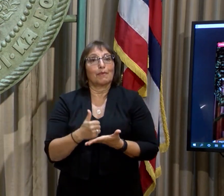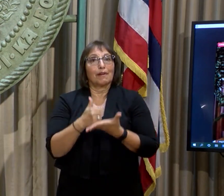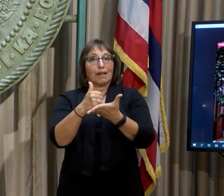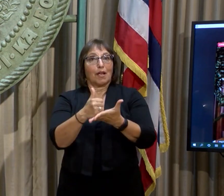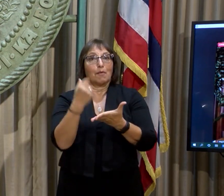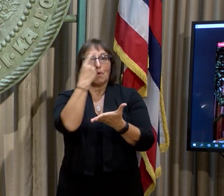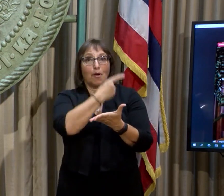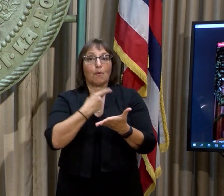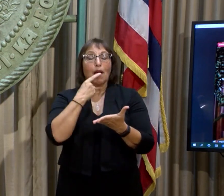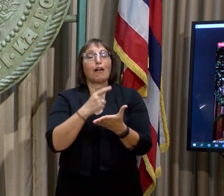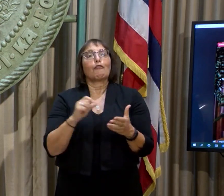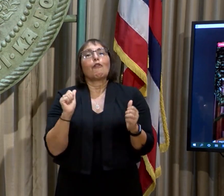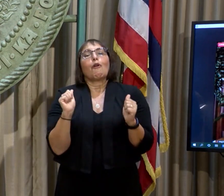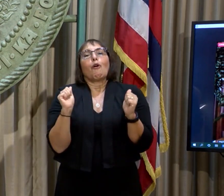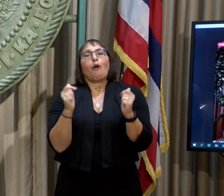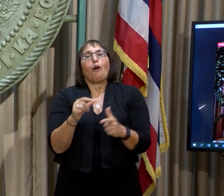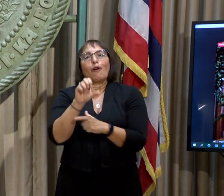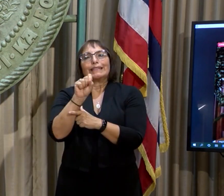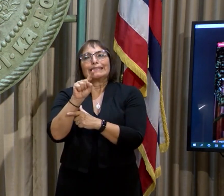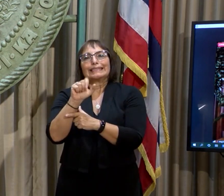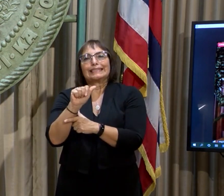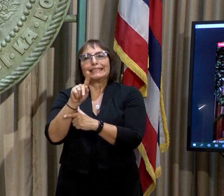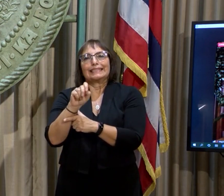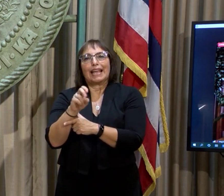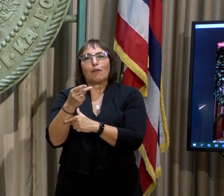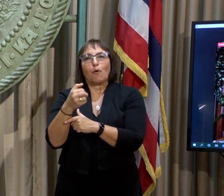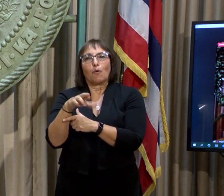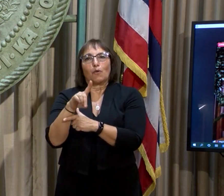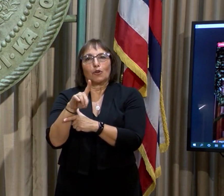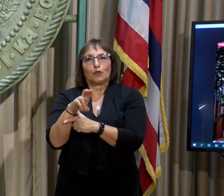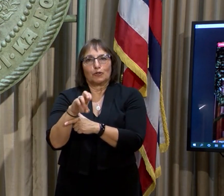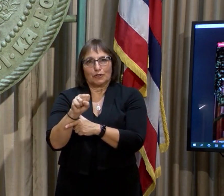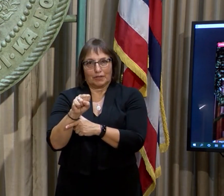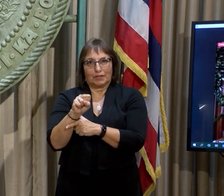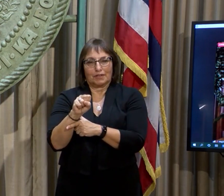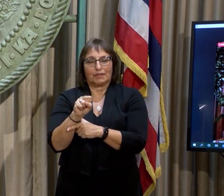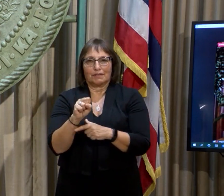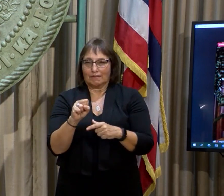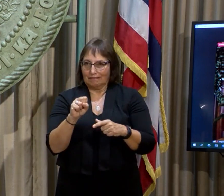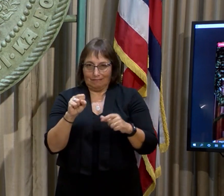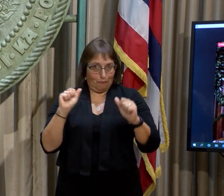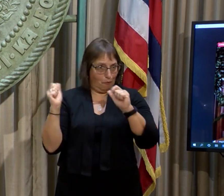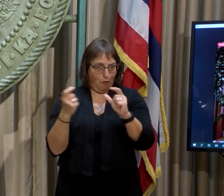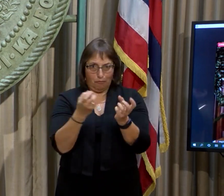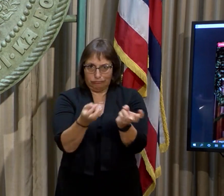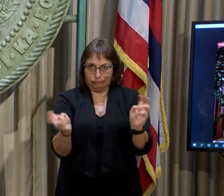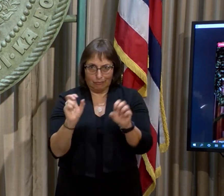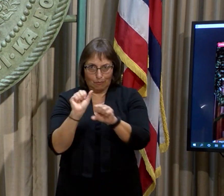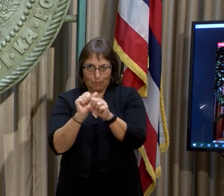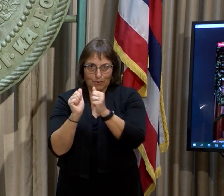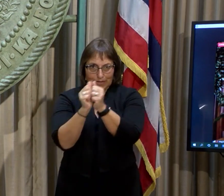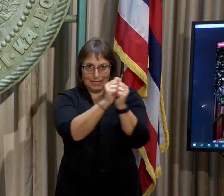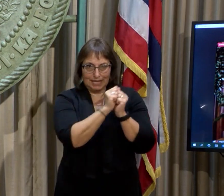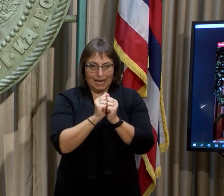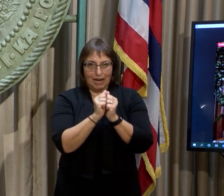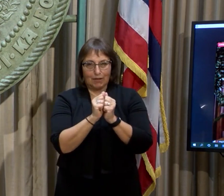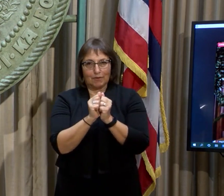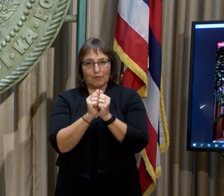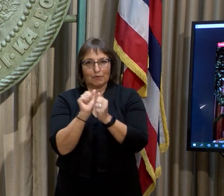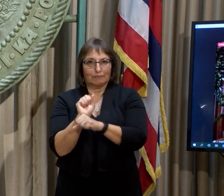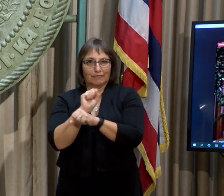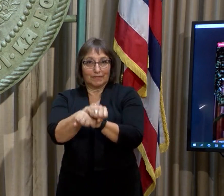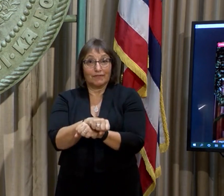all stakeholders are working closely together to achieve access in fighting this opioid crisis.